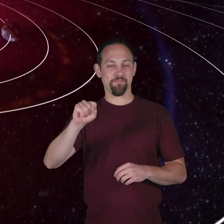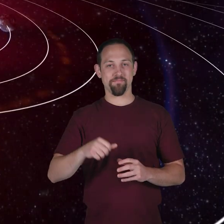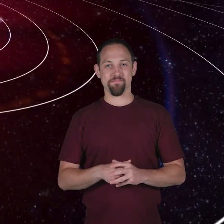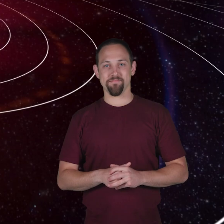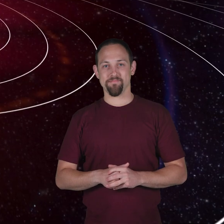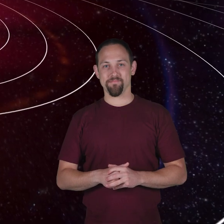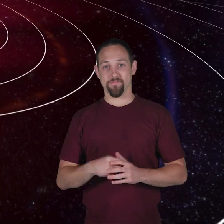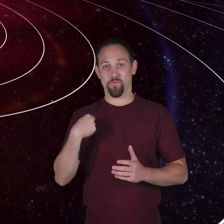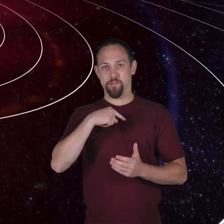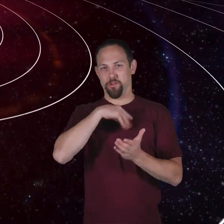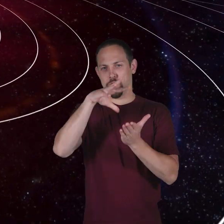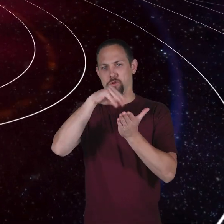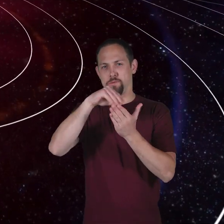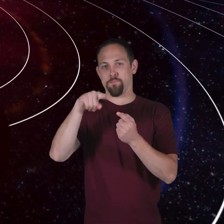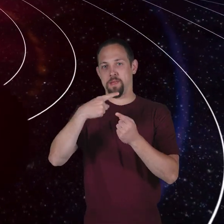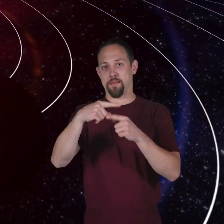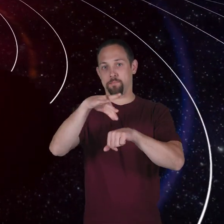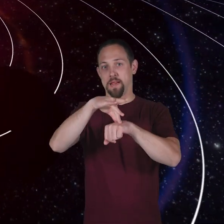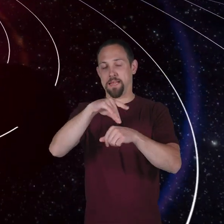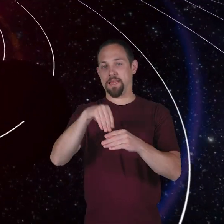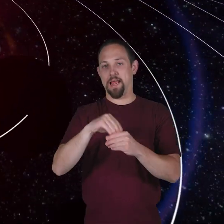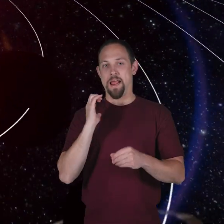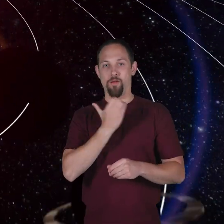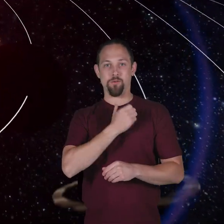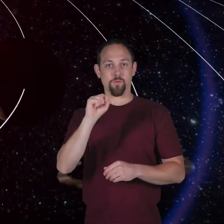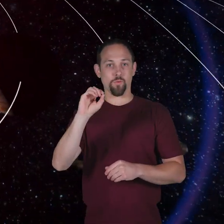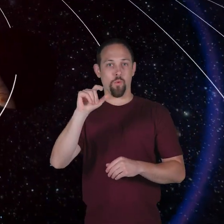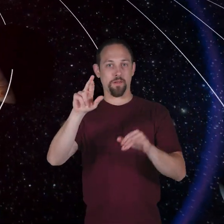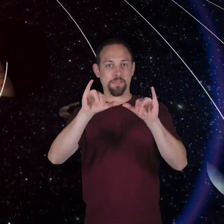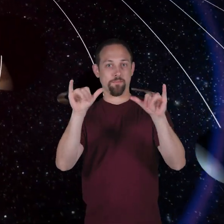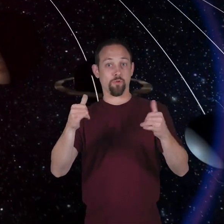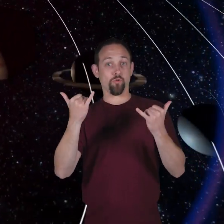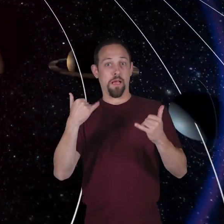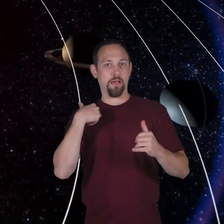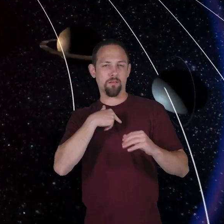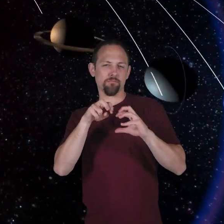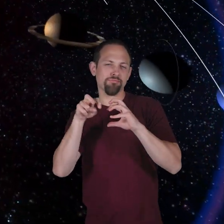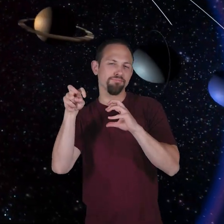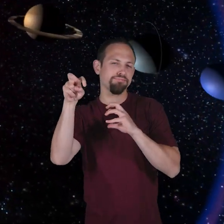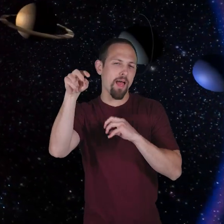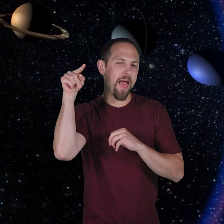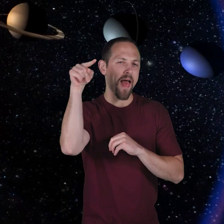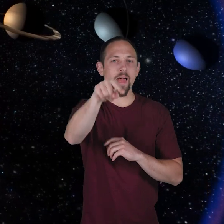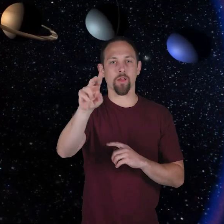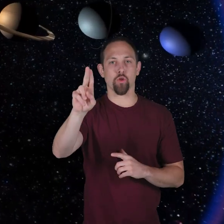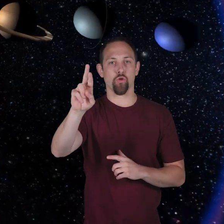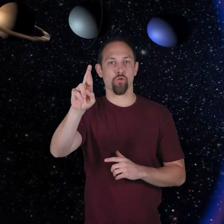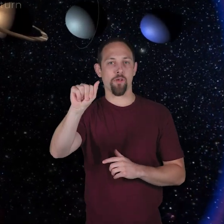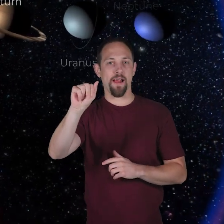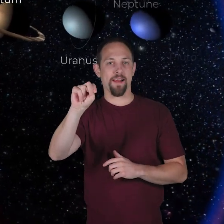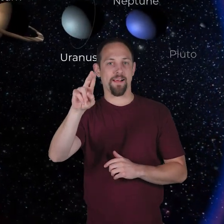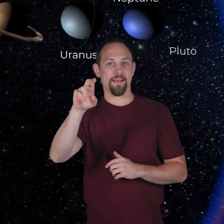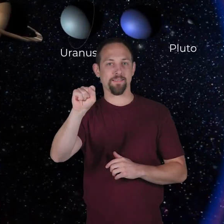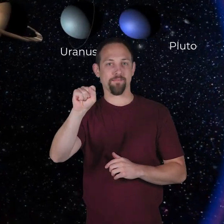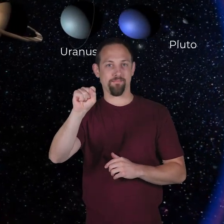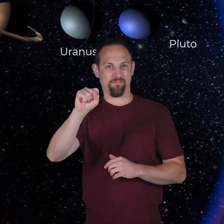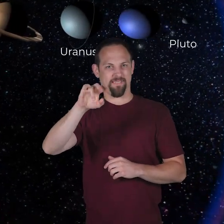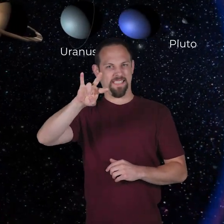We are learning about the planets in our solar system. Today, we are traveling all the way to Uranus, the seventh planet